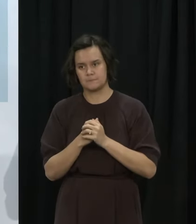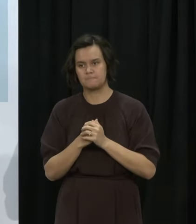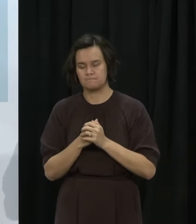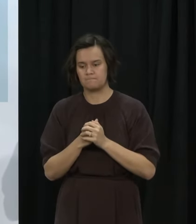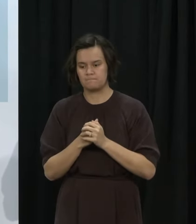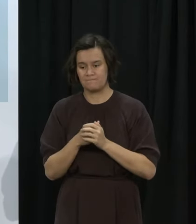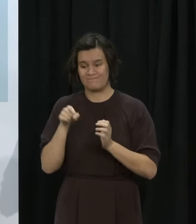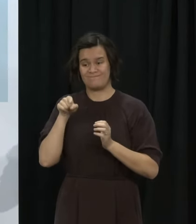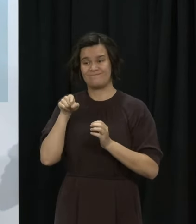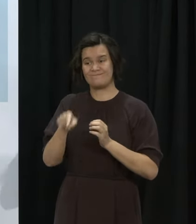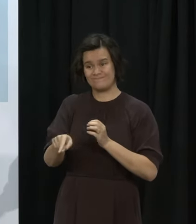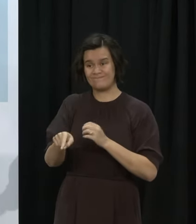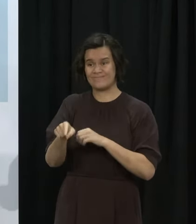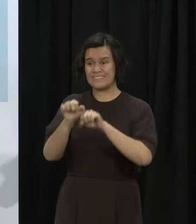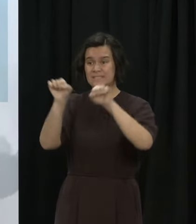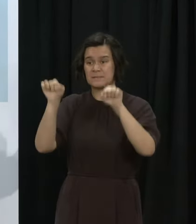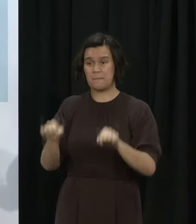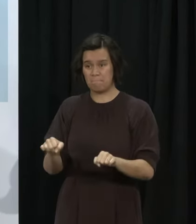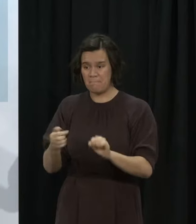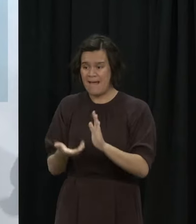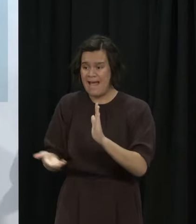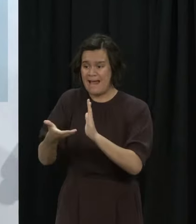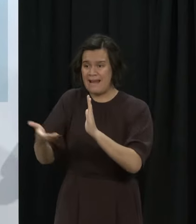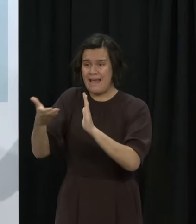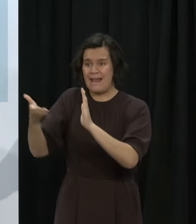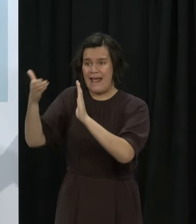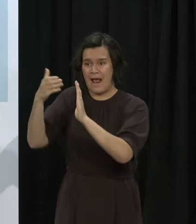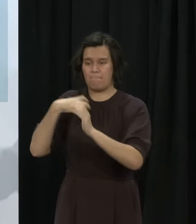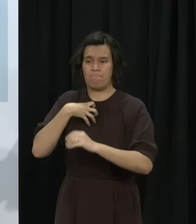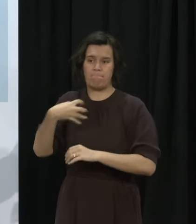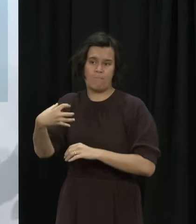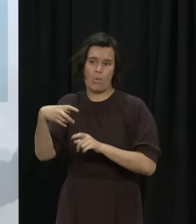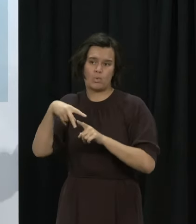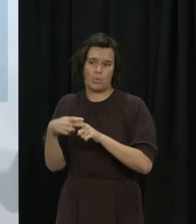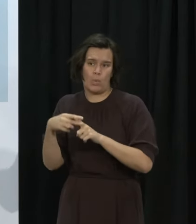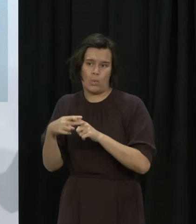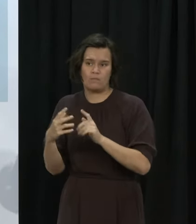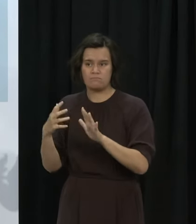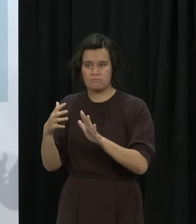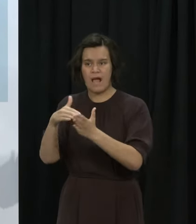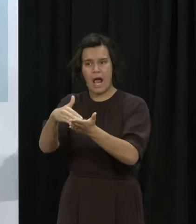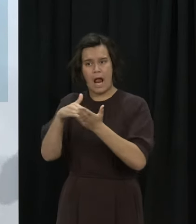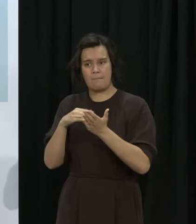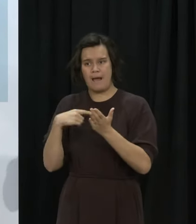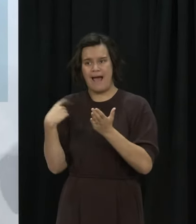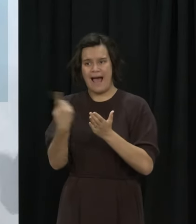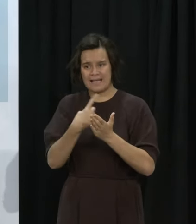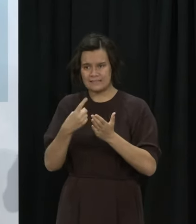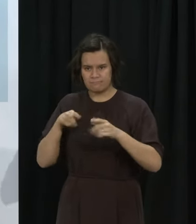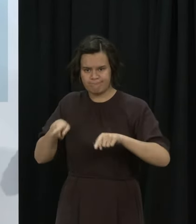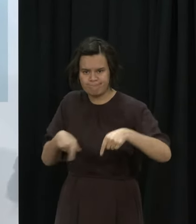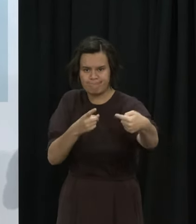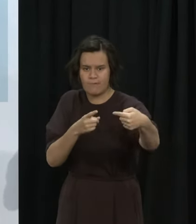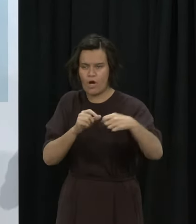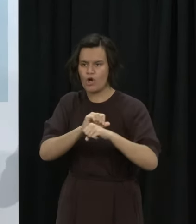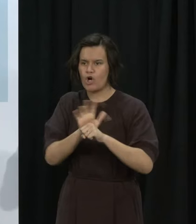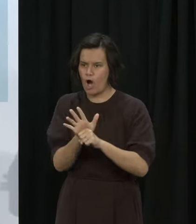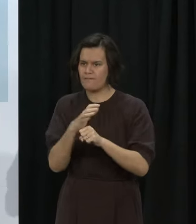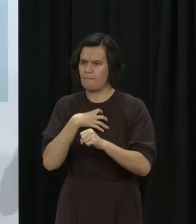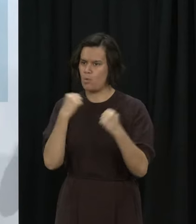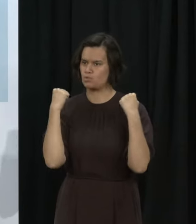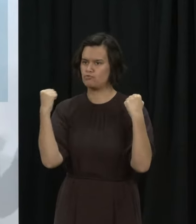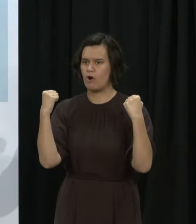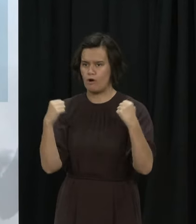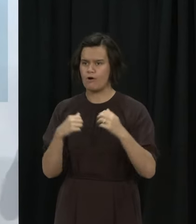further strengthened the settings which will continue to carry us through the next wave of challenges around COVID-19 that we expect